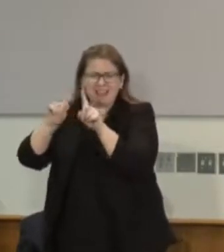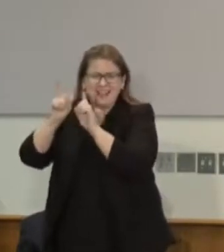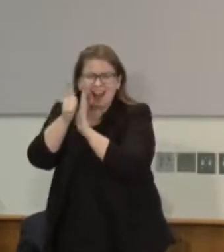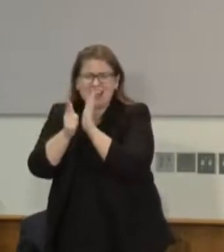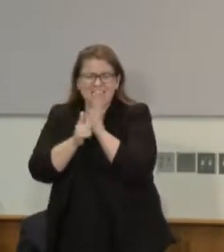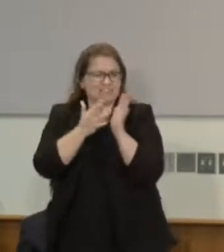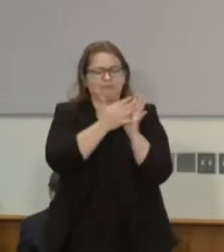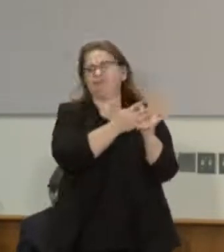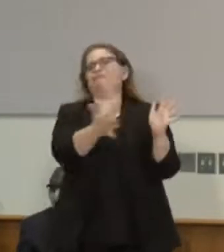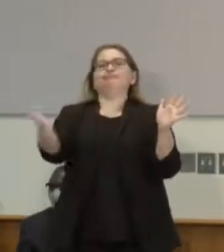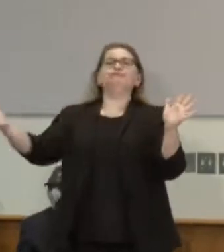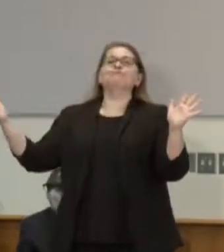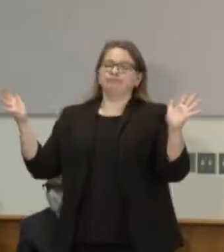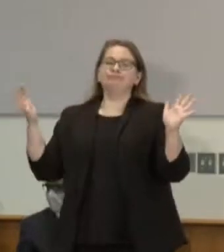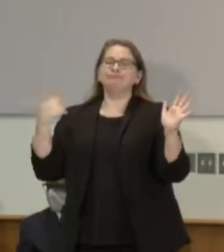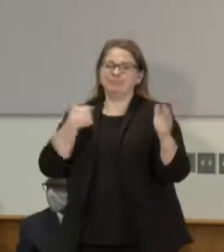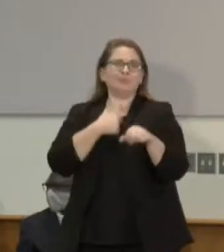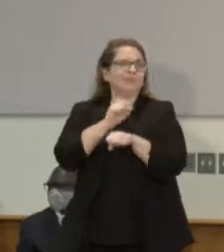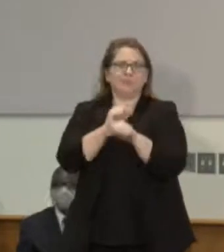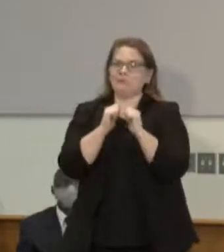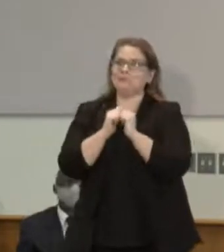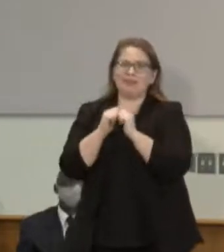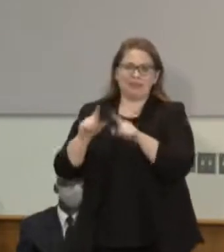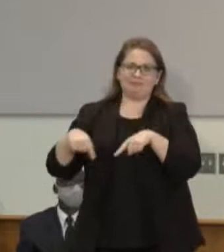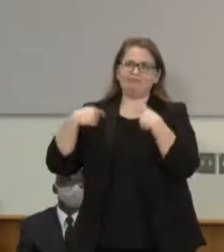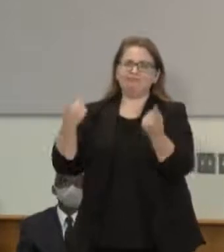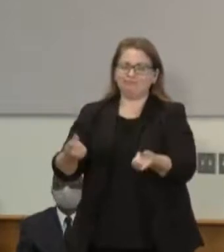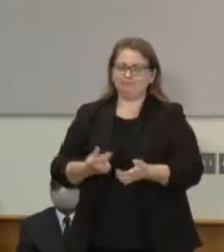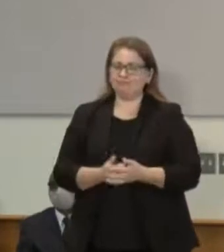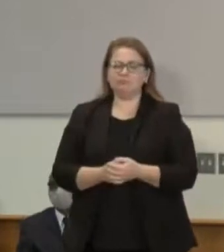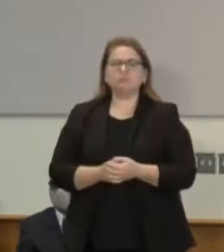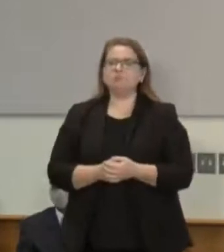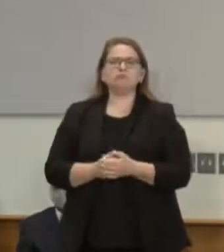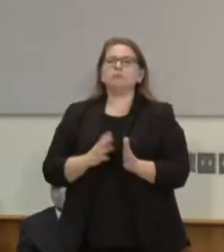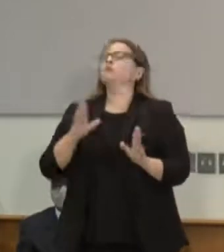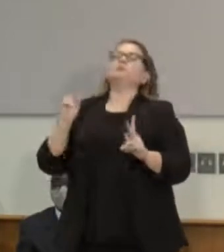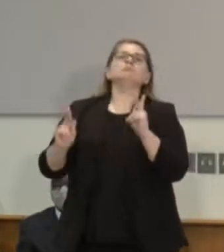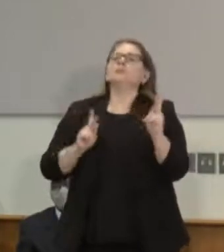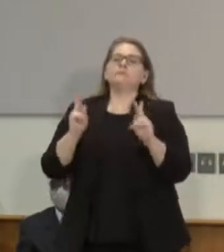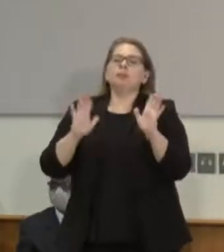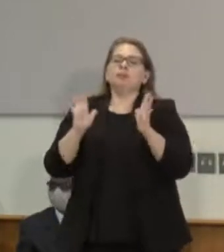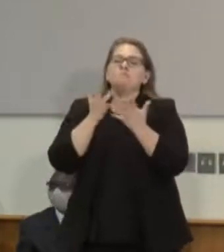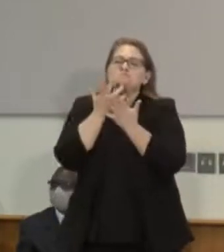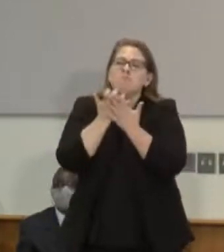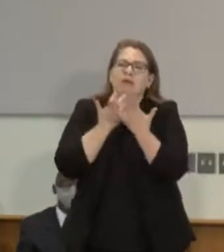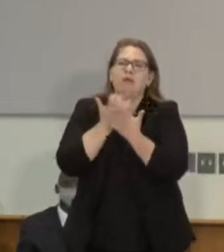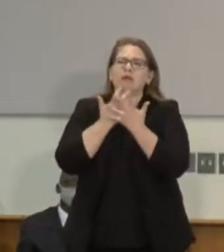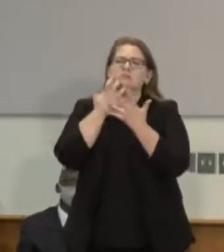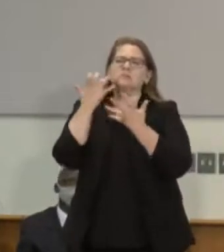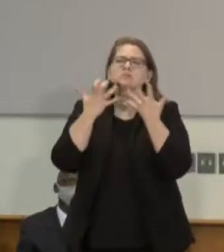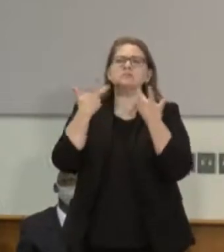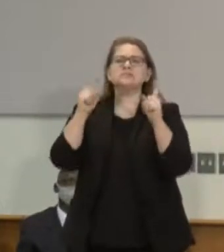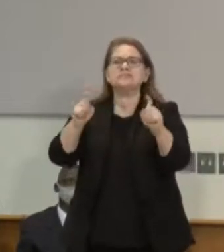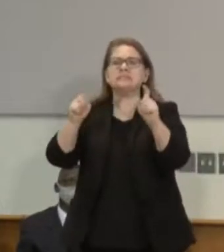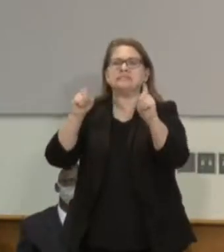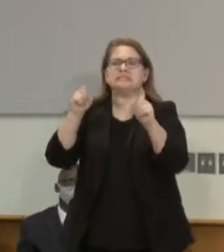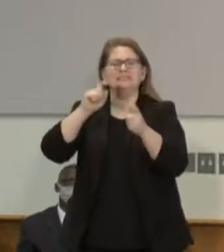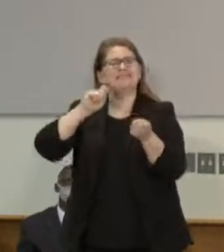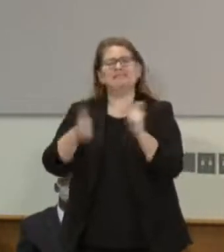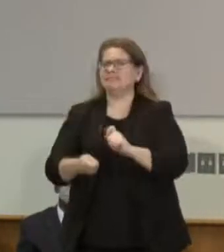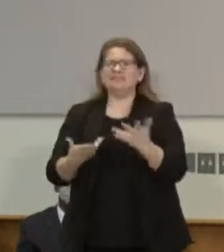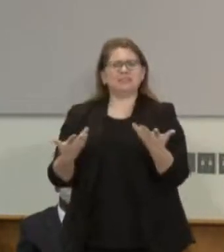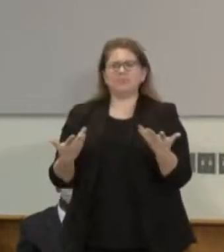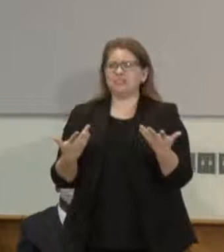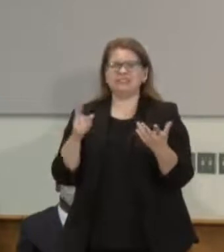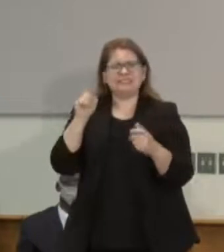wants to be and they are crying out to have what every Minnesotan should expect to have and I would just say one member